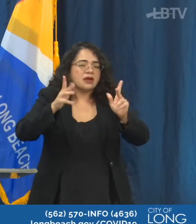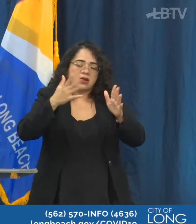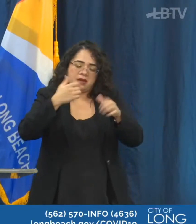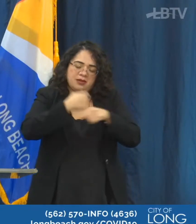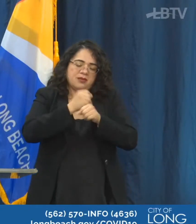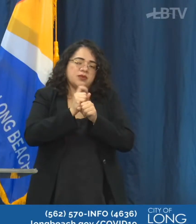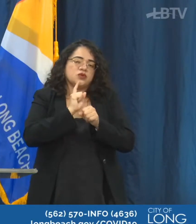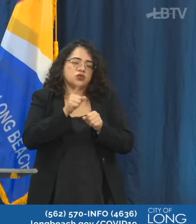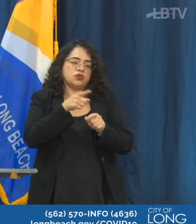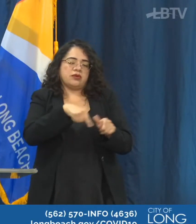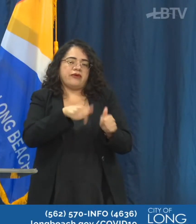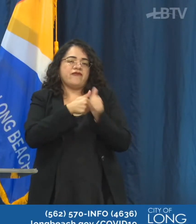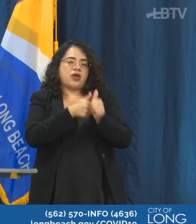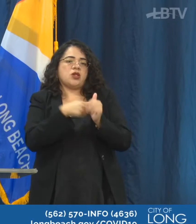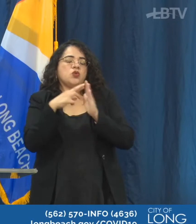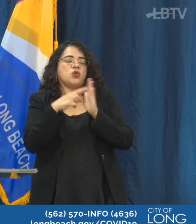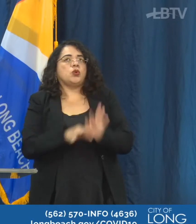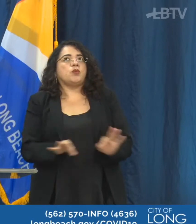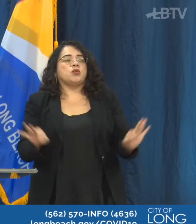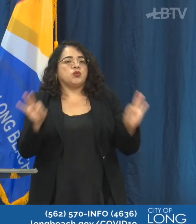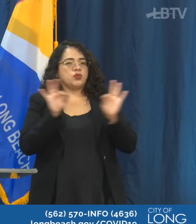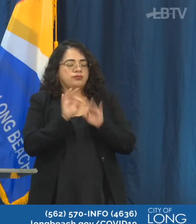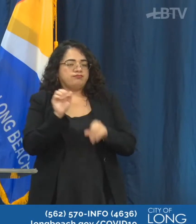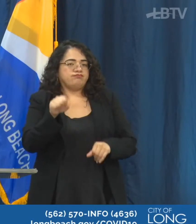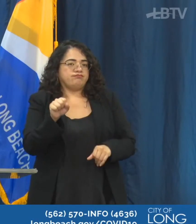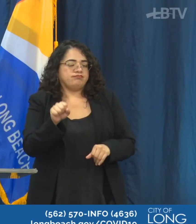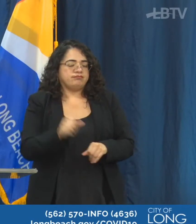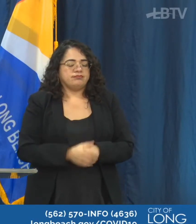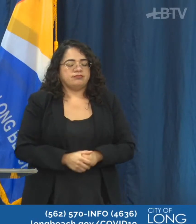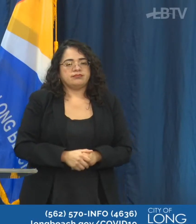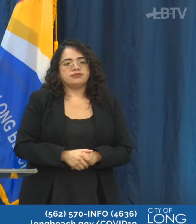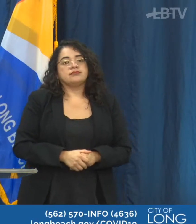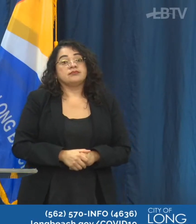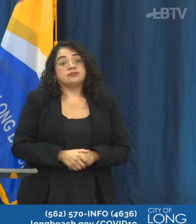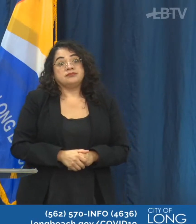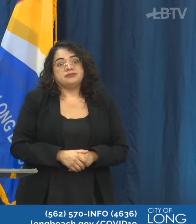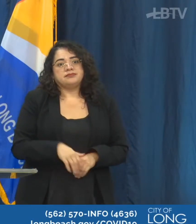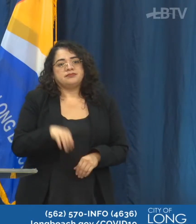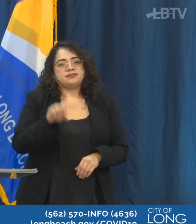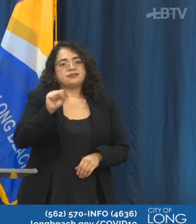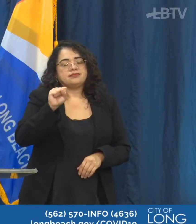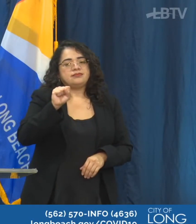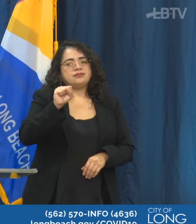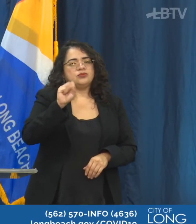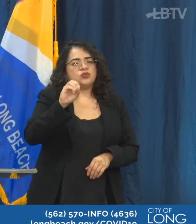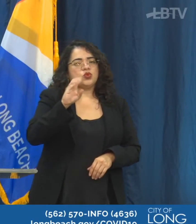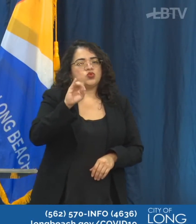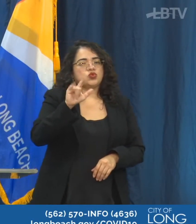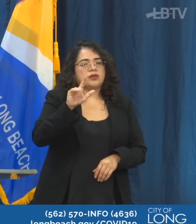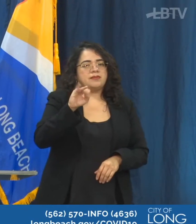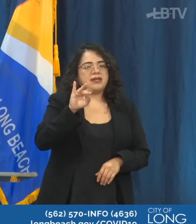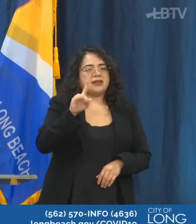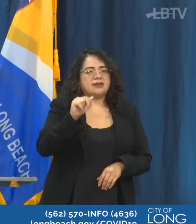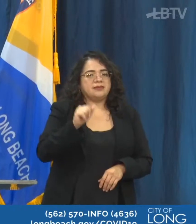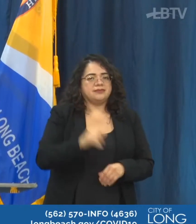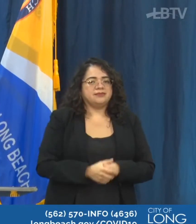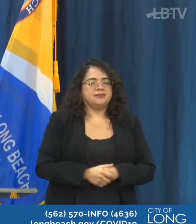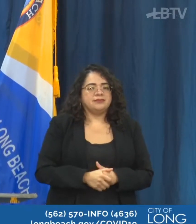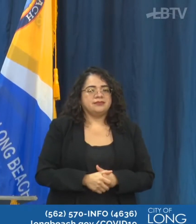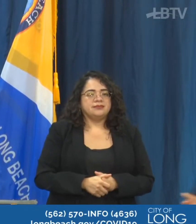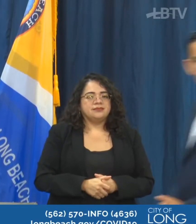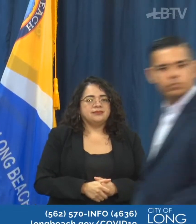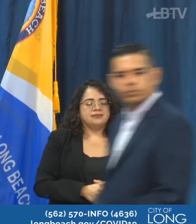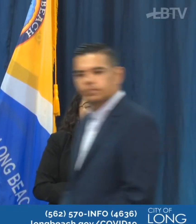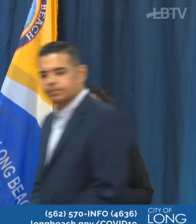Thank you, Kelly. Now we have a couple questions from social media. This first one is for the mayor. Mayor,